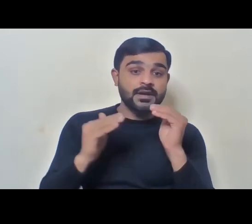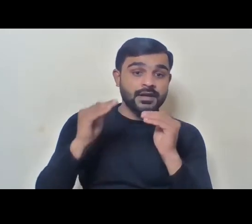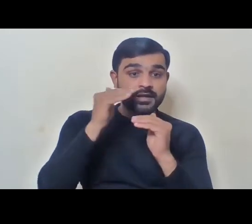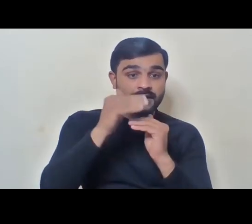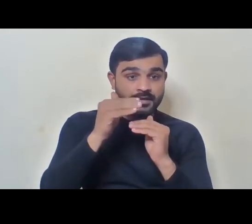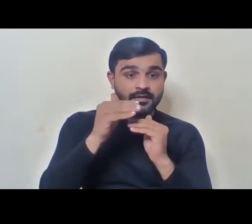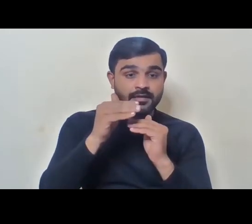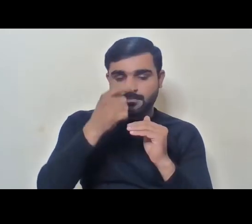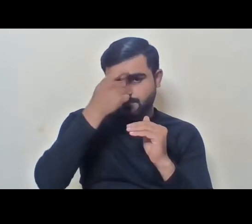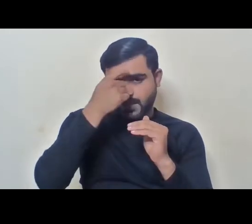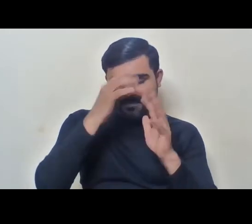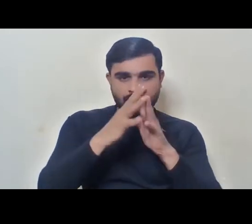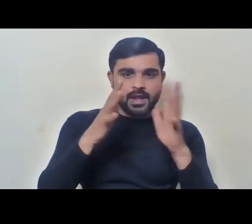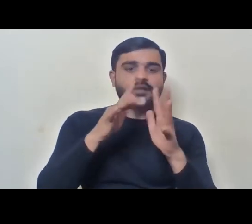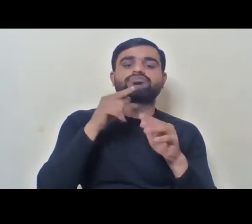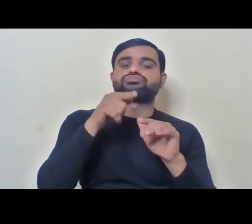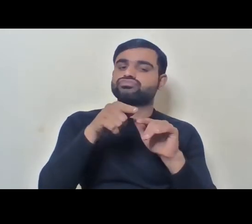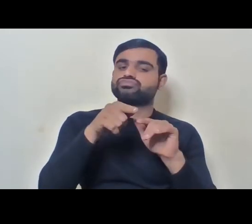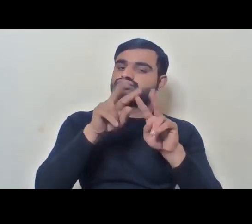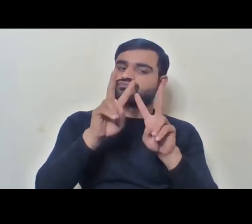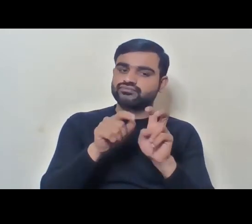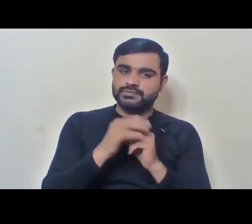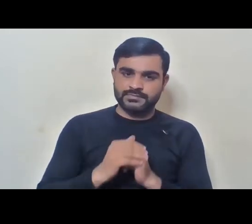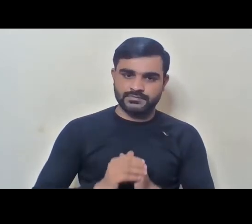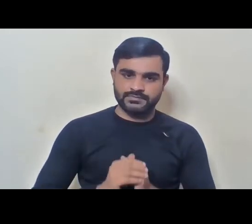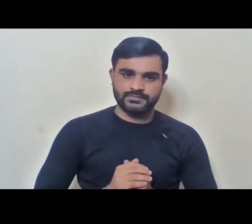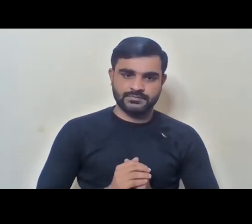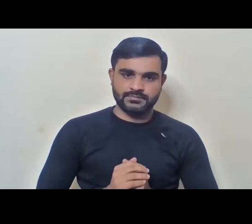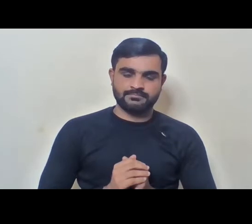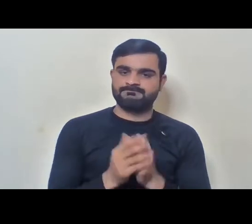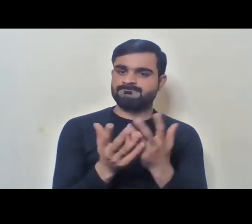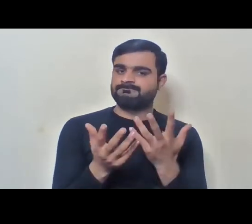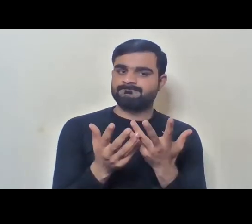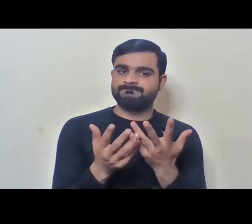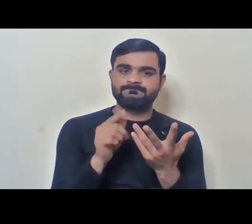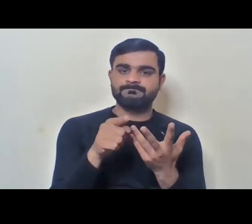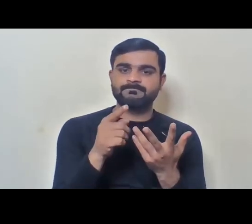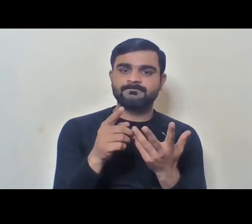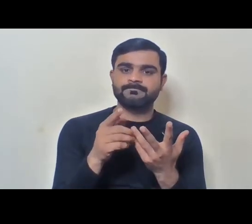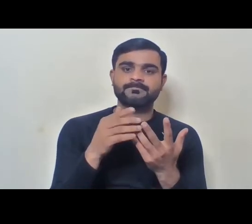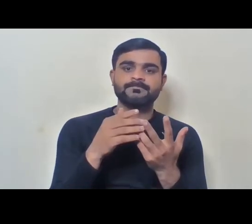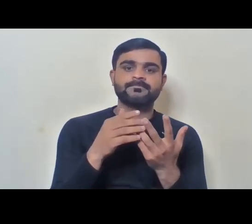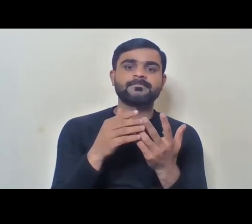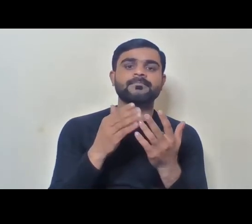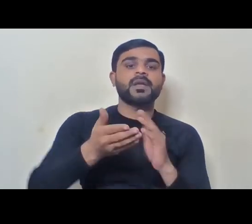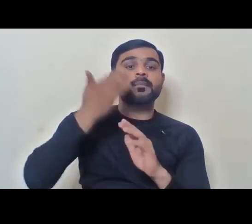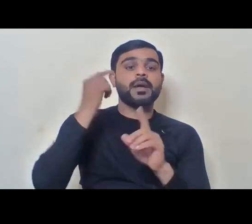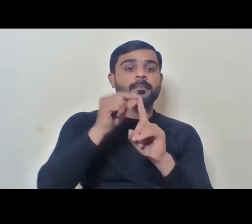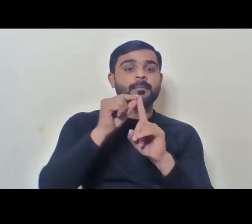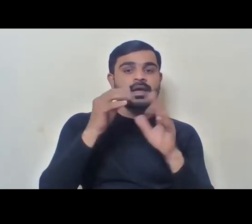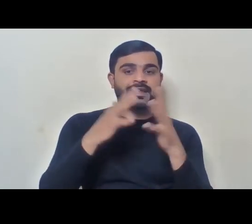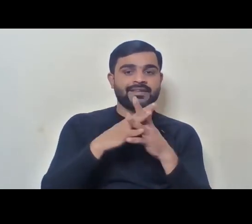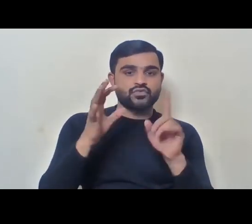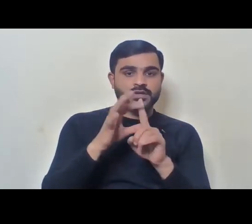a huge area of, you know, contention. Now, under the old Act, the 95